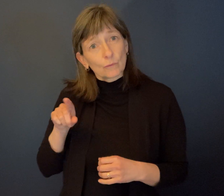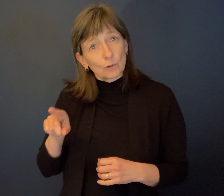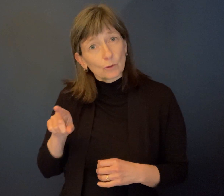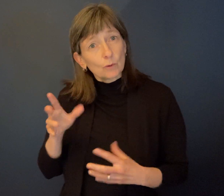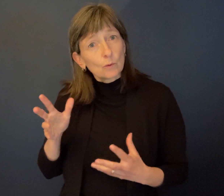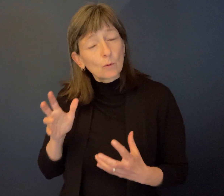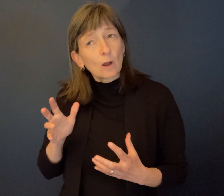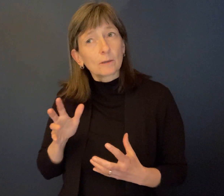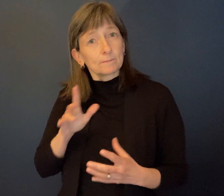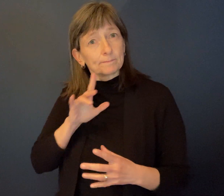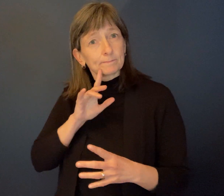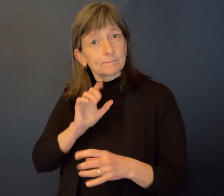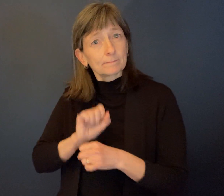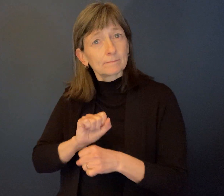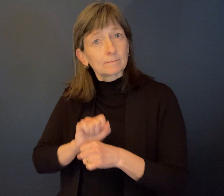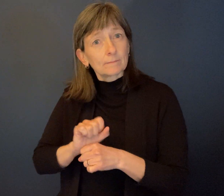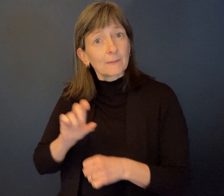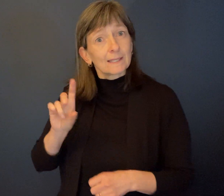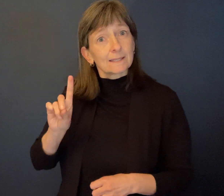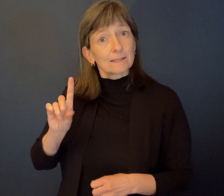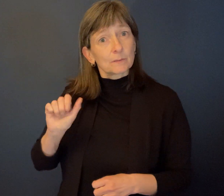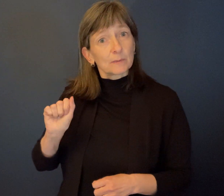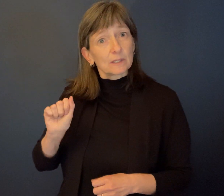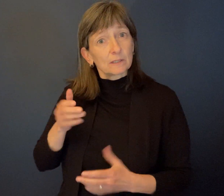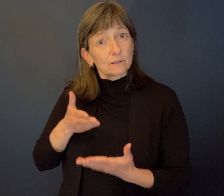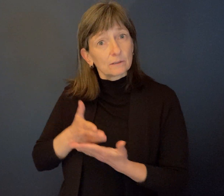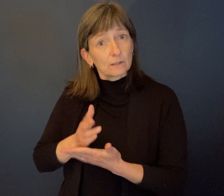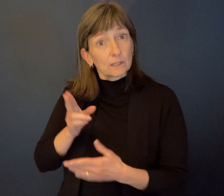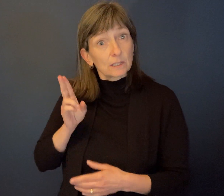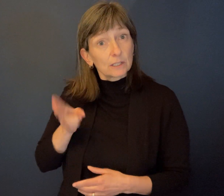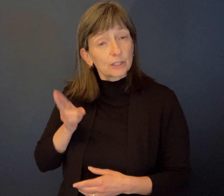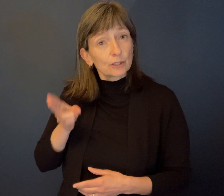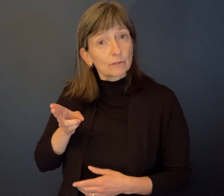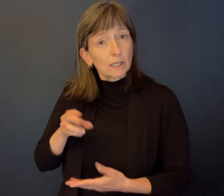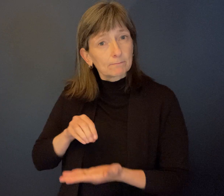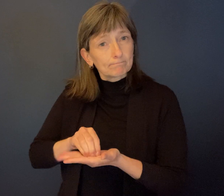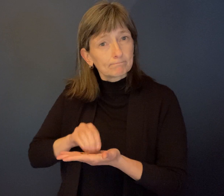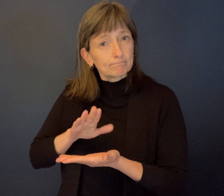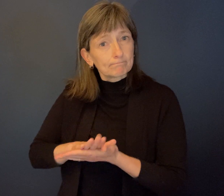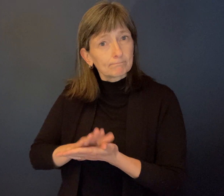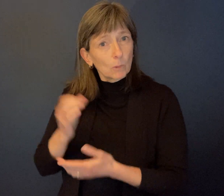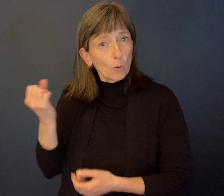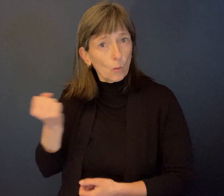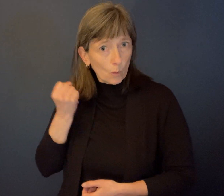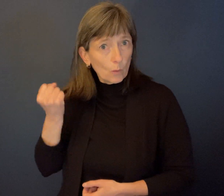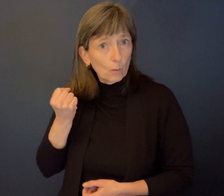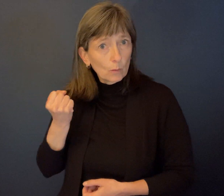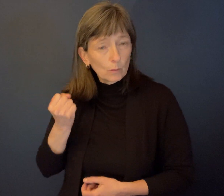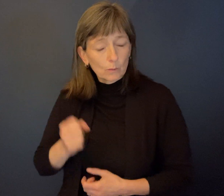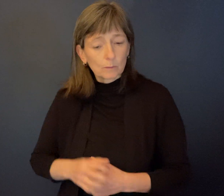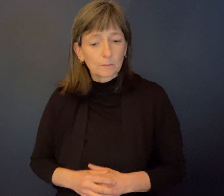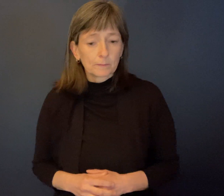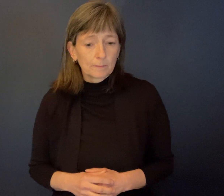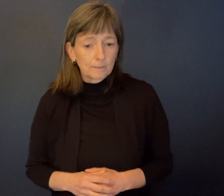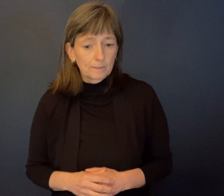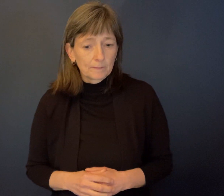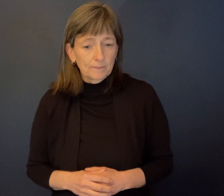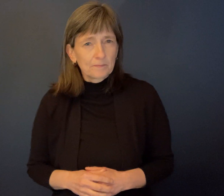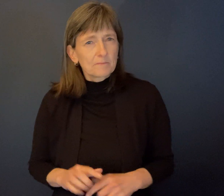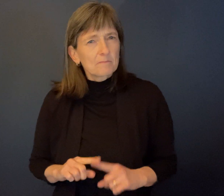disability rights is recorded. But tell me, who is Joanne McDonald?